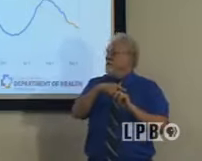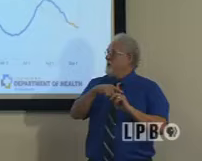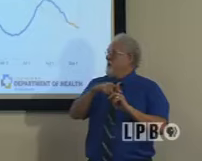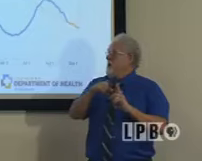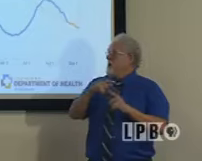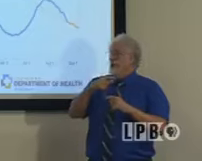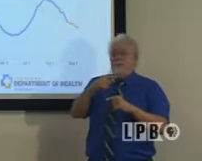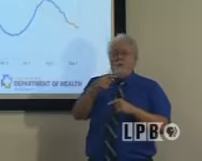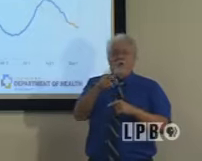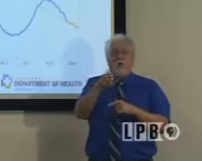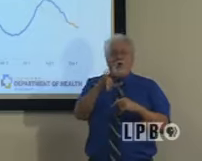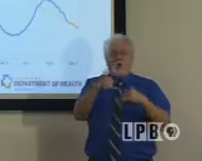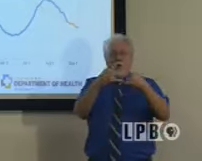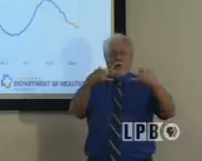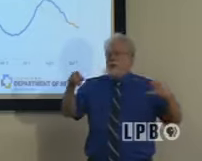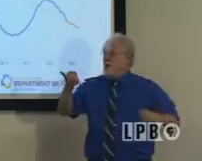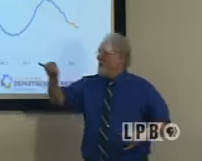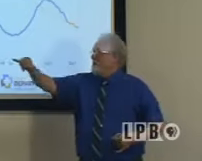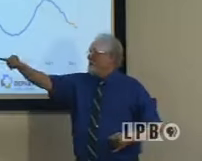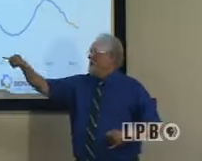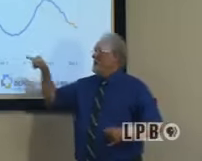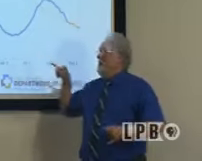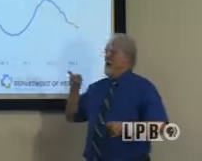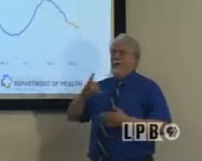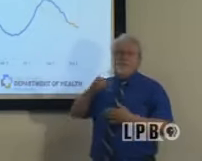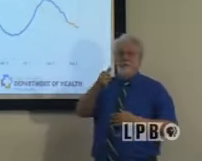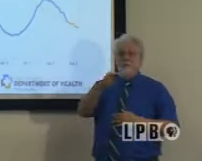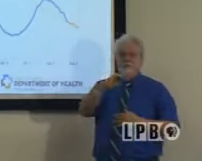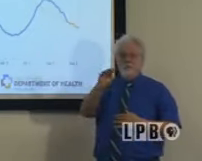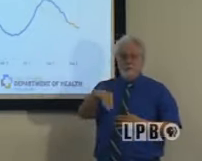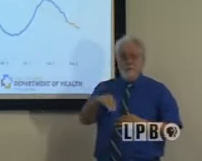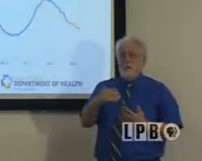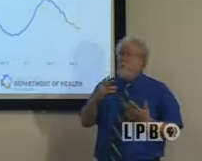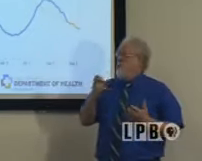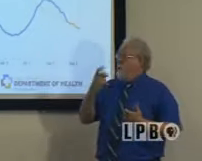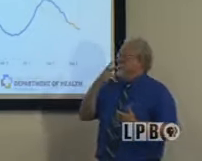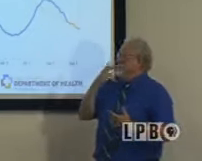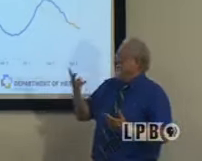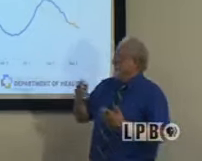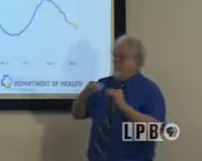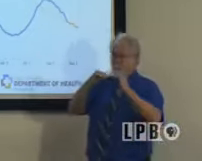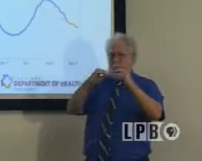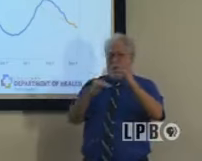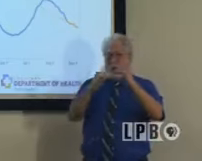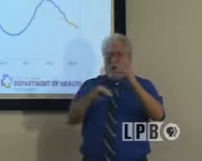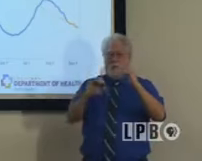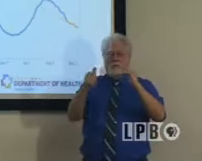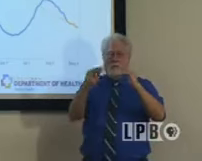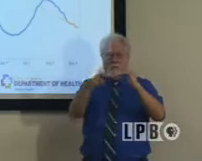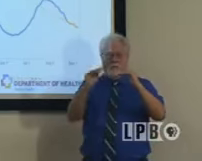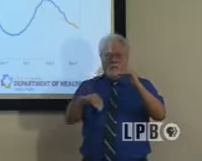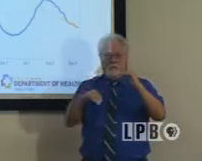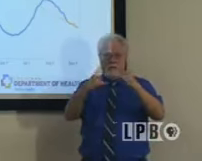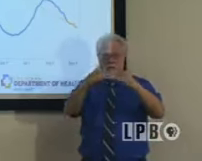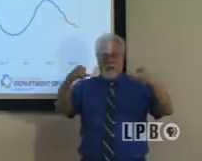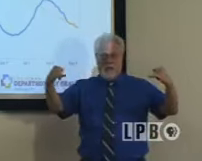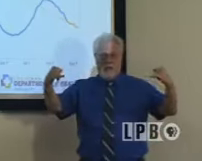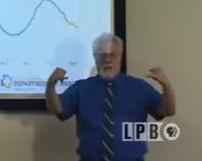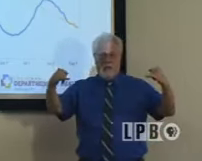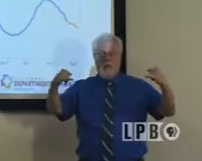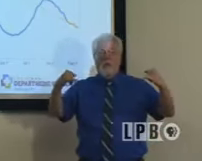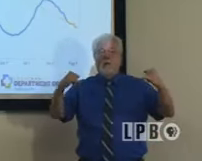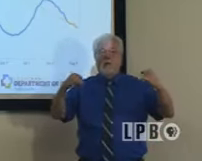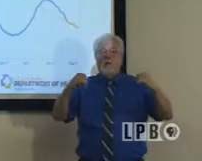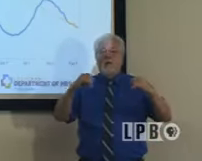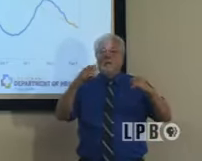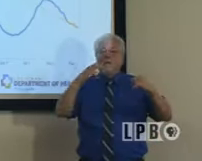line that you may be able to see there at the bottom of the graph, that's 10%. And again, we want as a state to get below that 10% line. We want, as